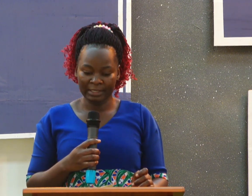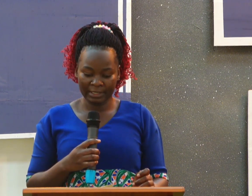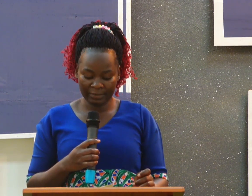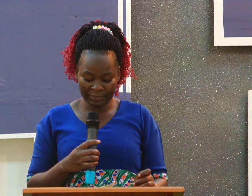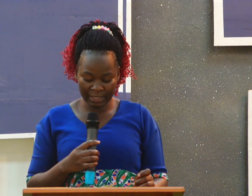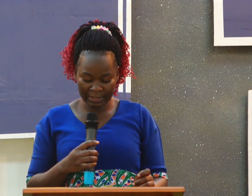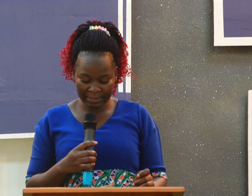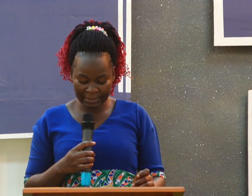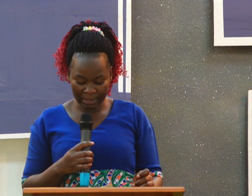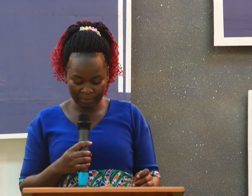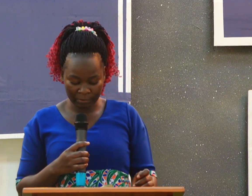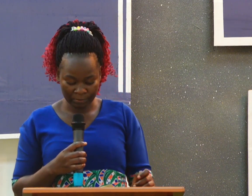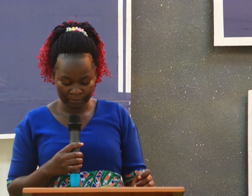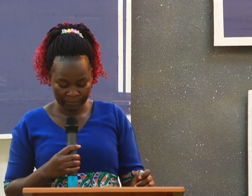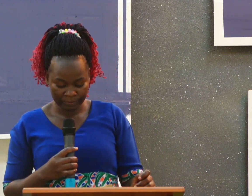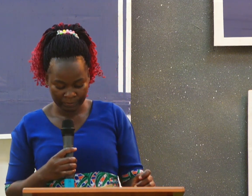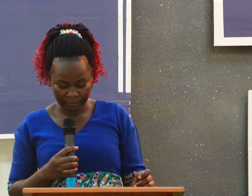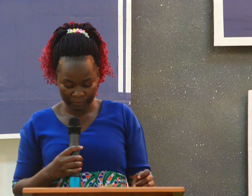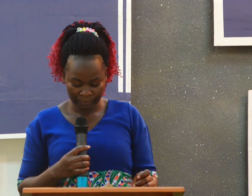And he gives an example.